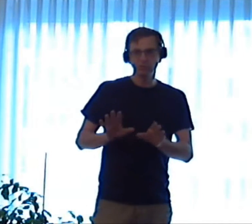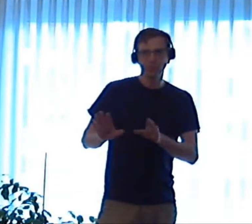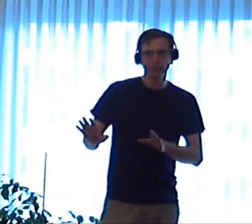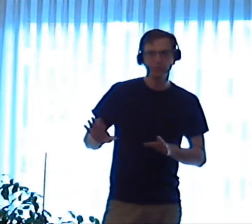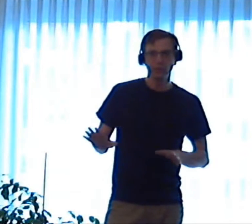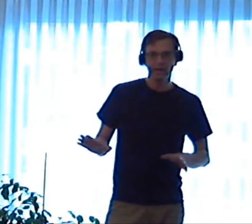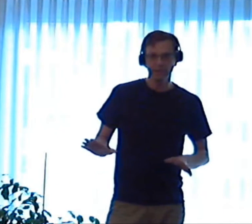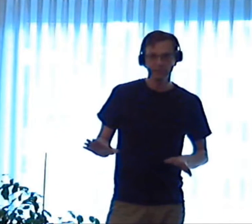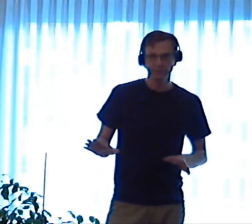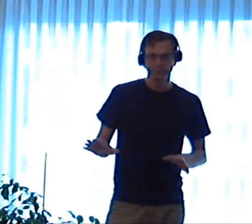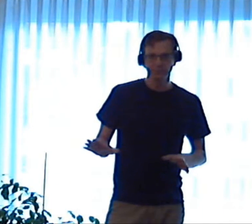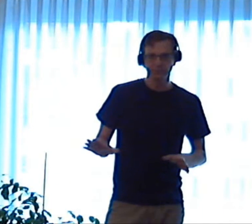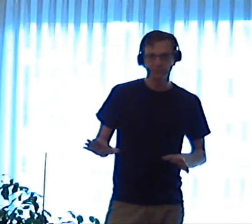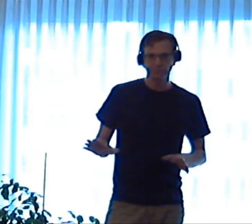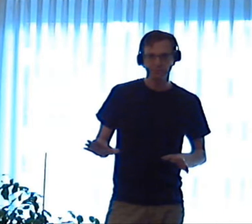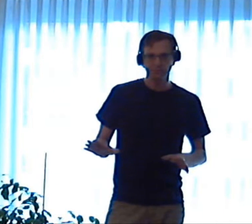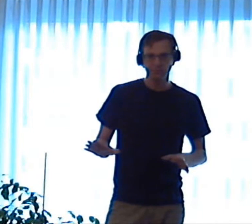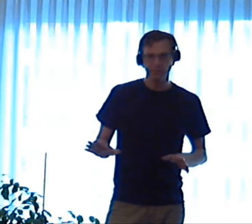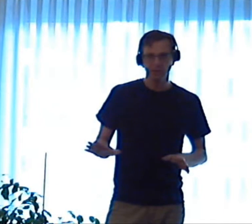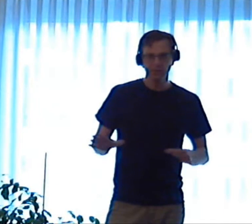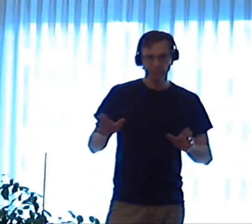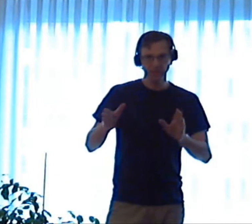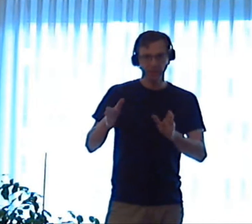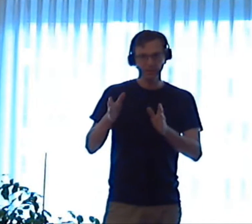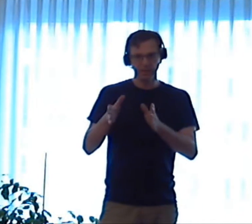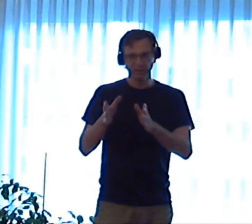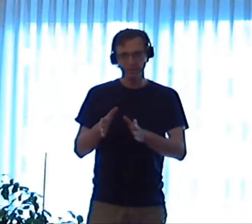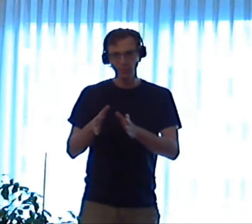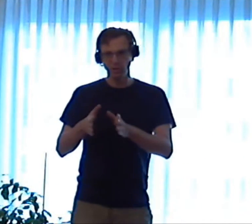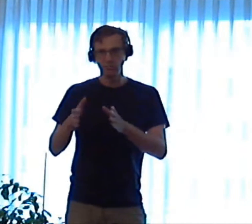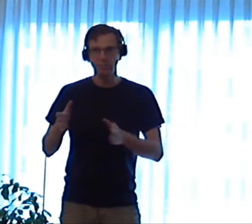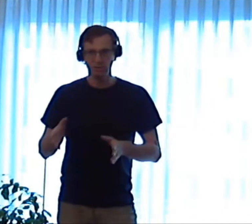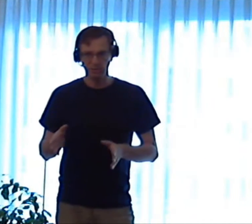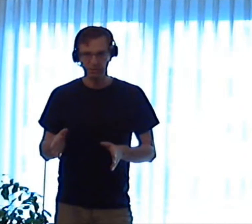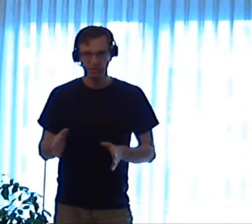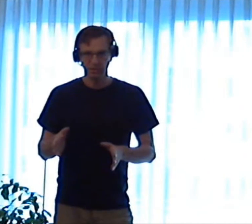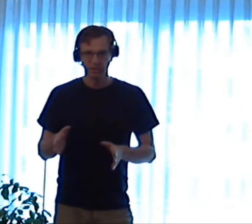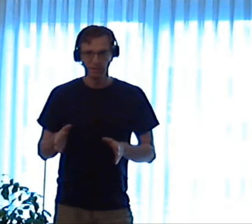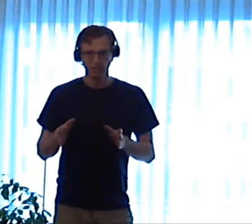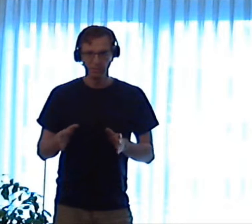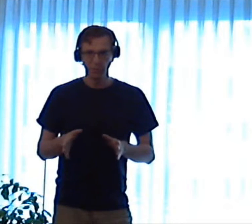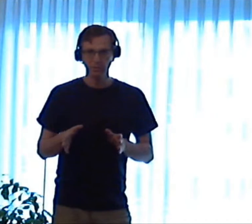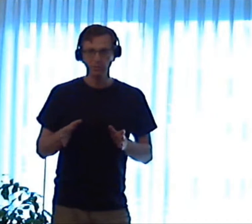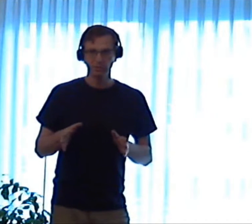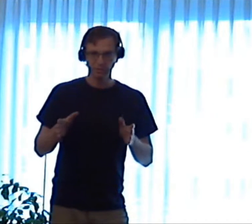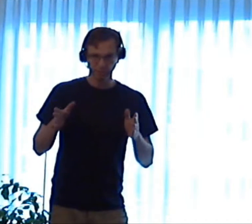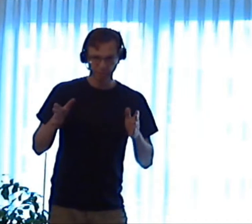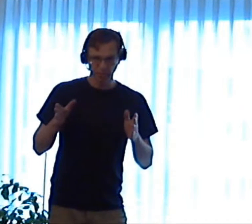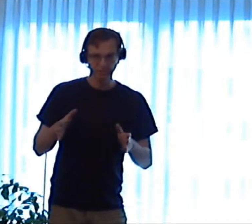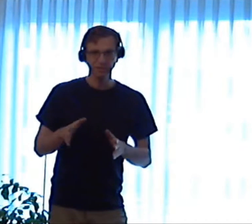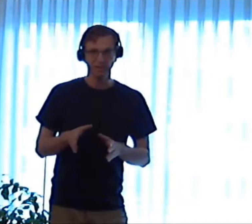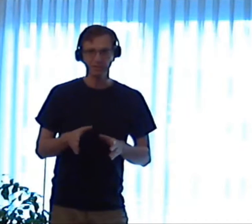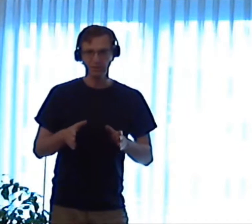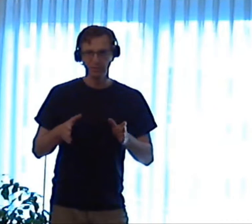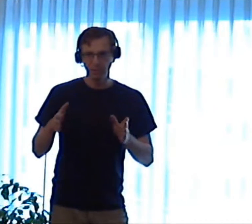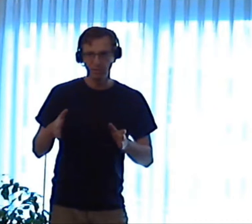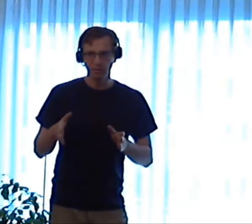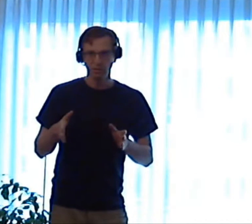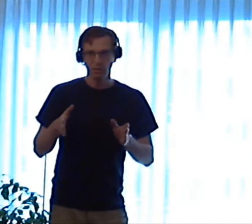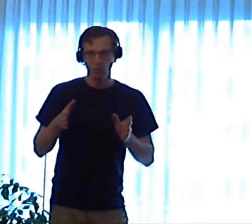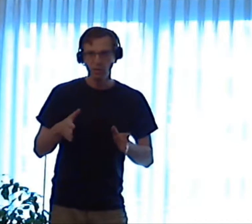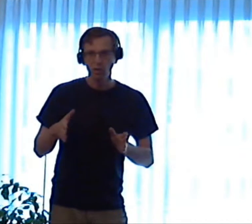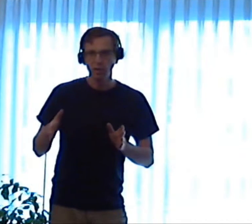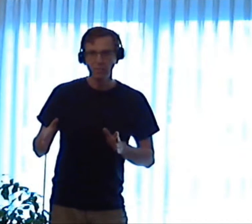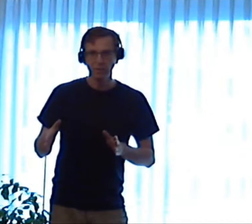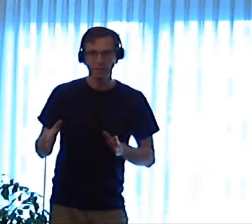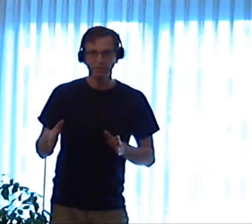want to push away. It is really like the idea that we are all mirrors, it's an important concept, the mirror.